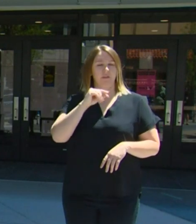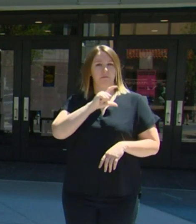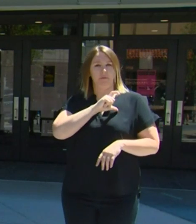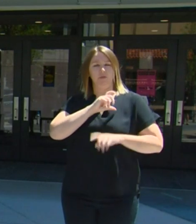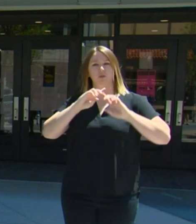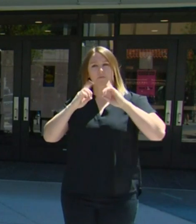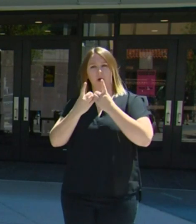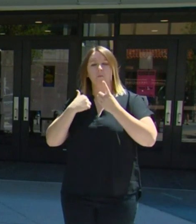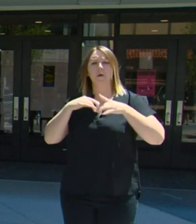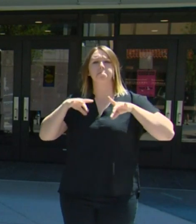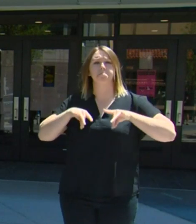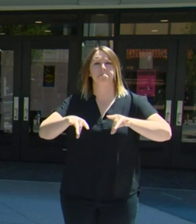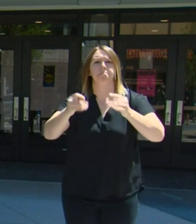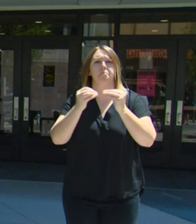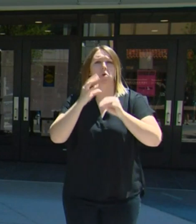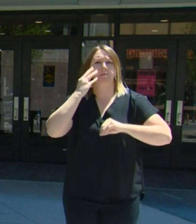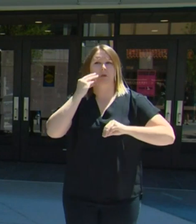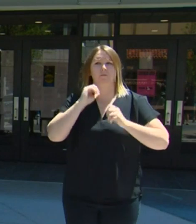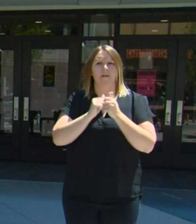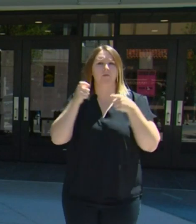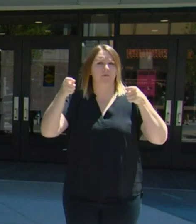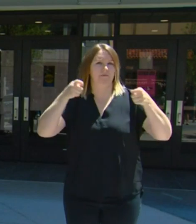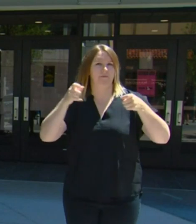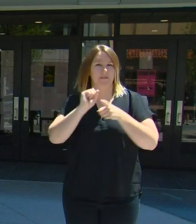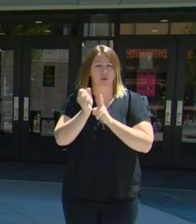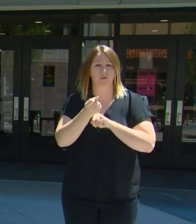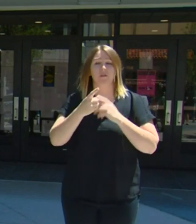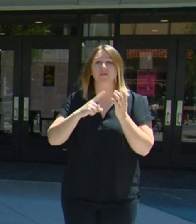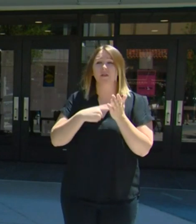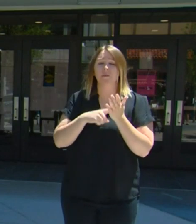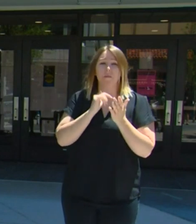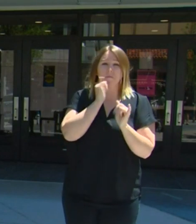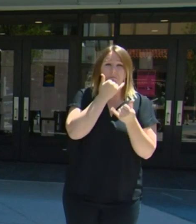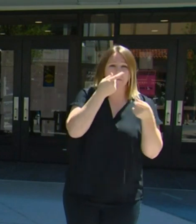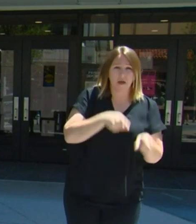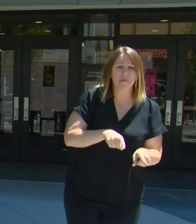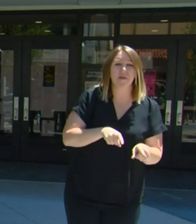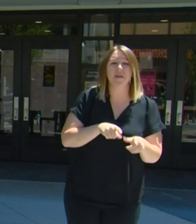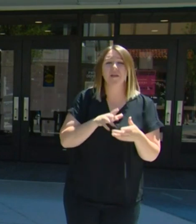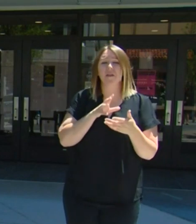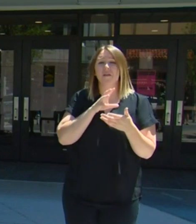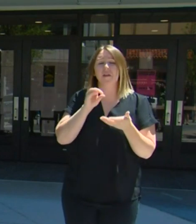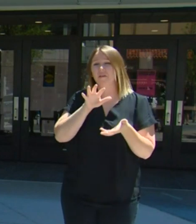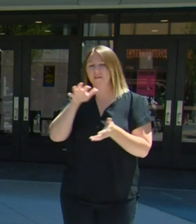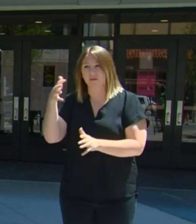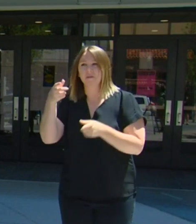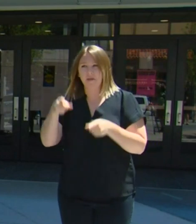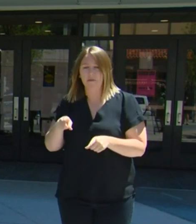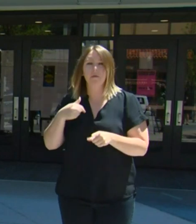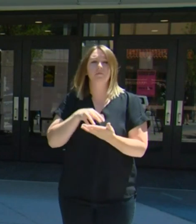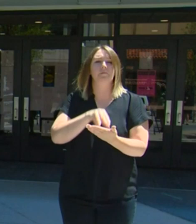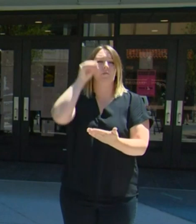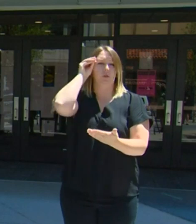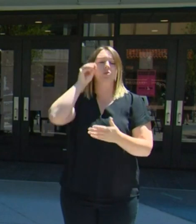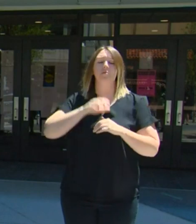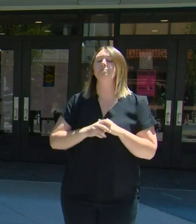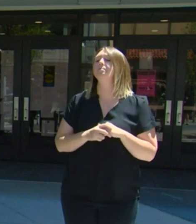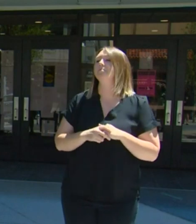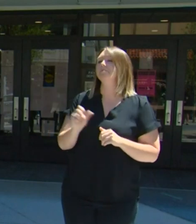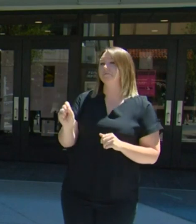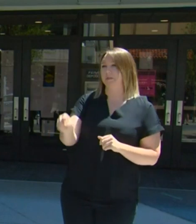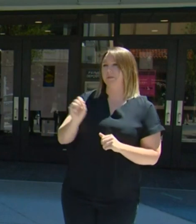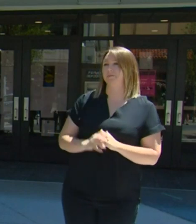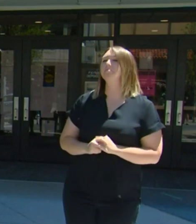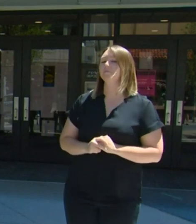of incidents and the sometimes the discrepancies and the clashes that happen around them. So, yes.